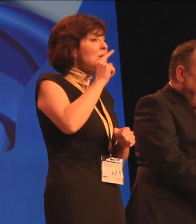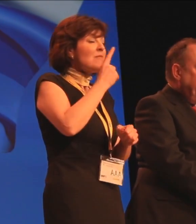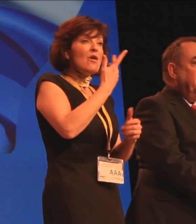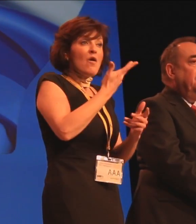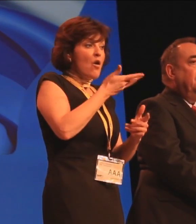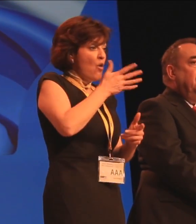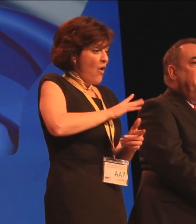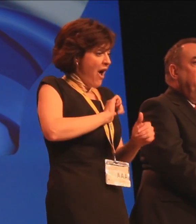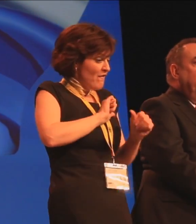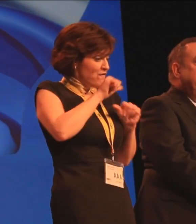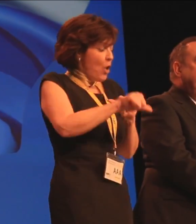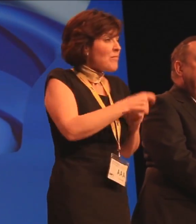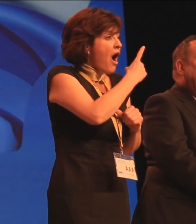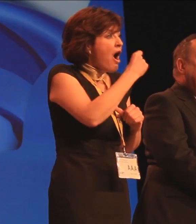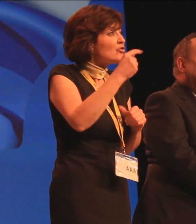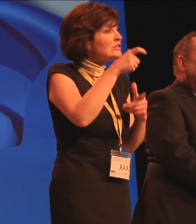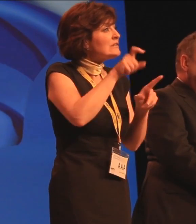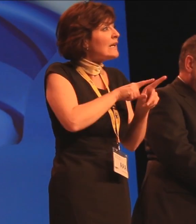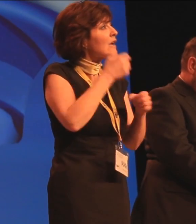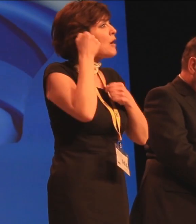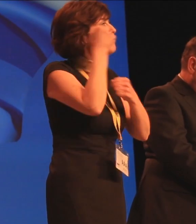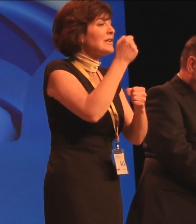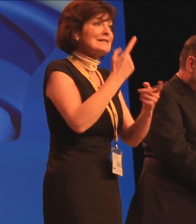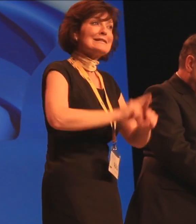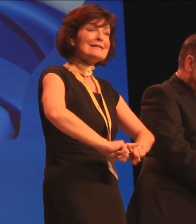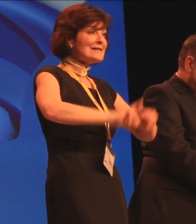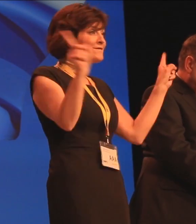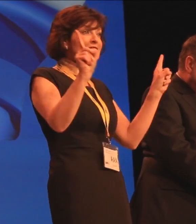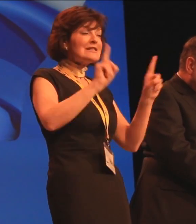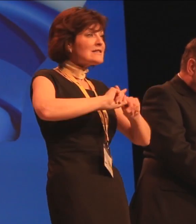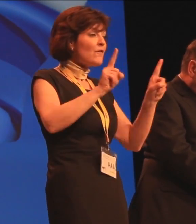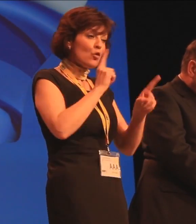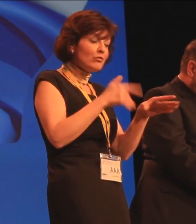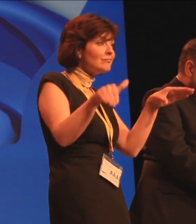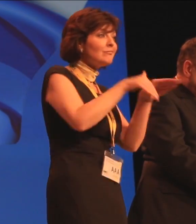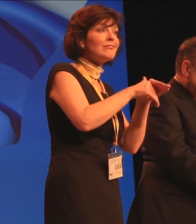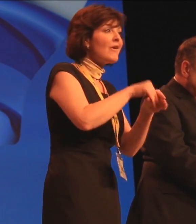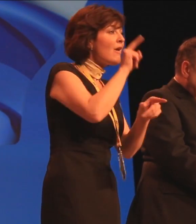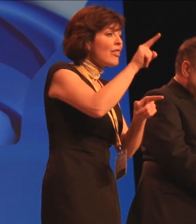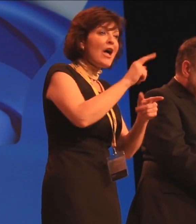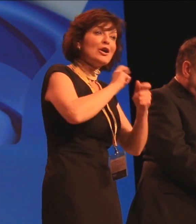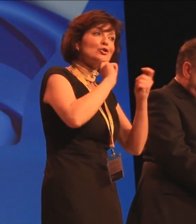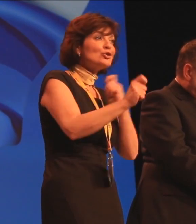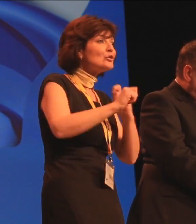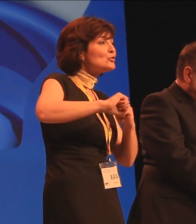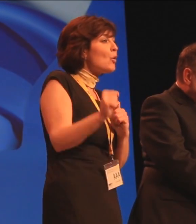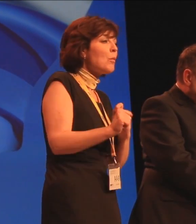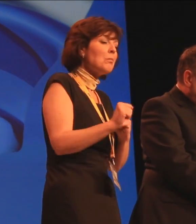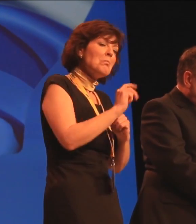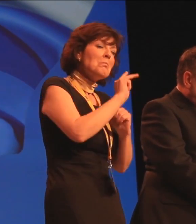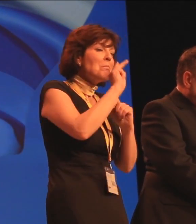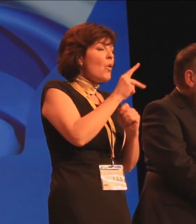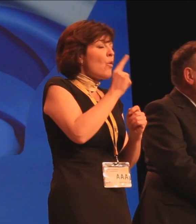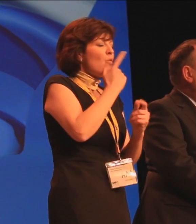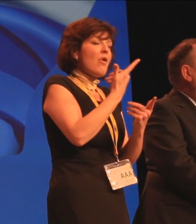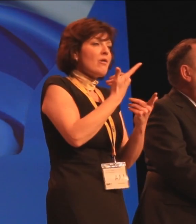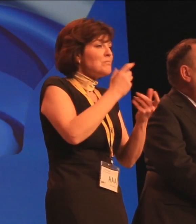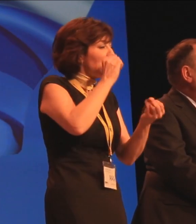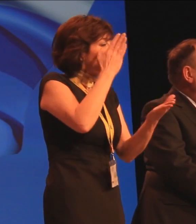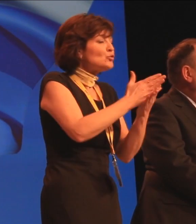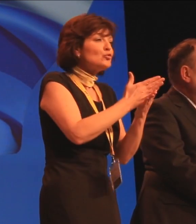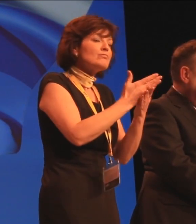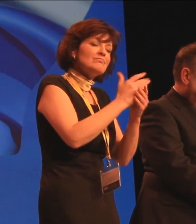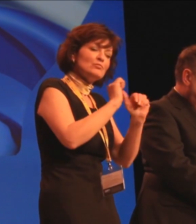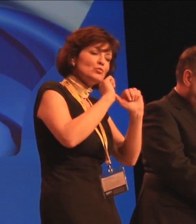are different from those who embarked on that journey. That changed nation will both create and secure the future